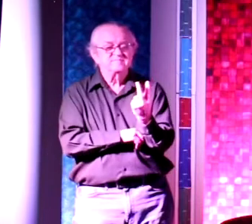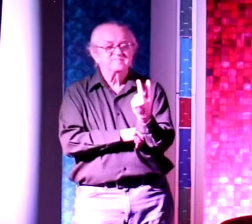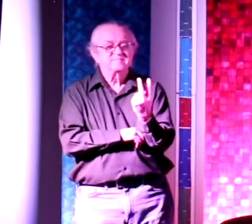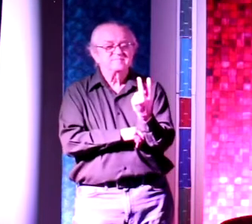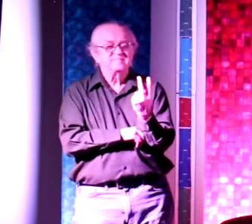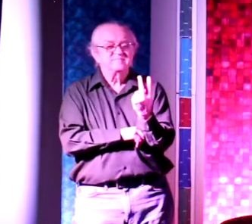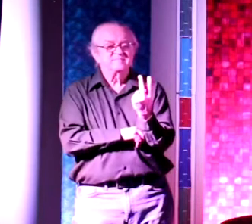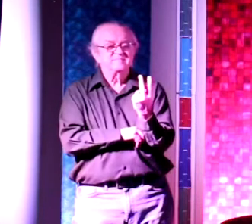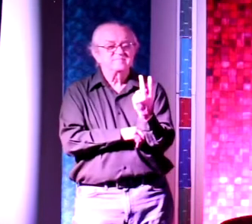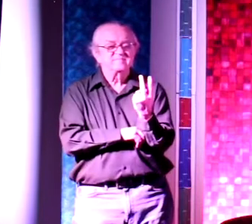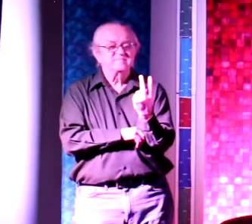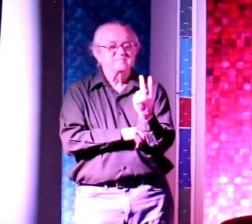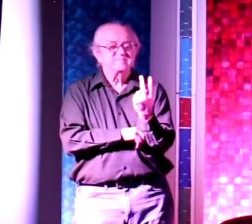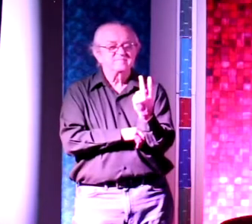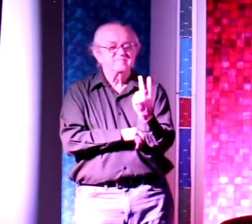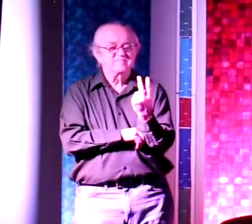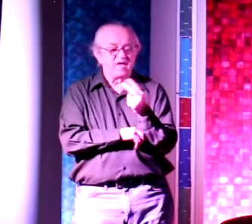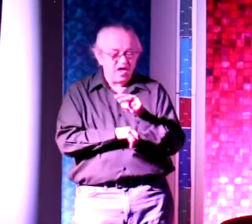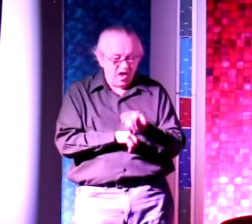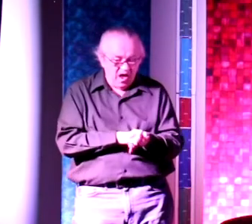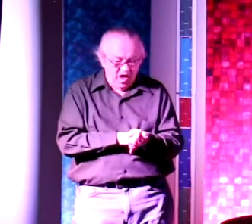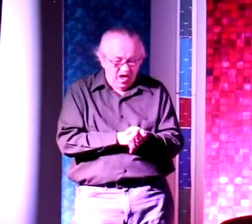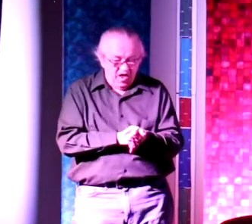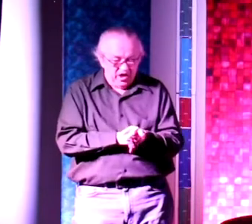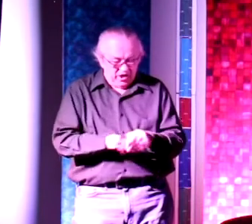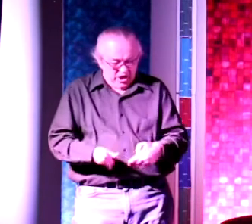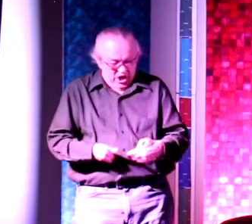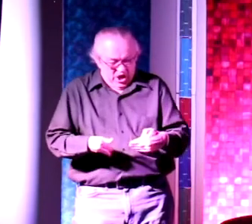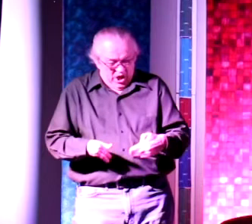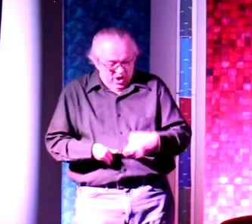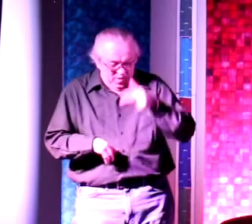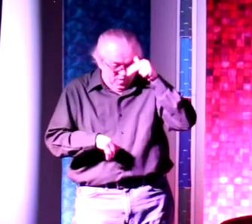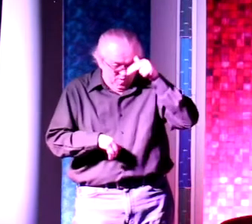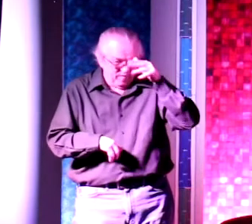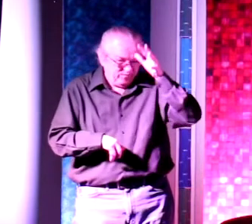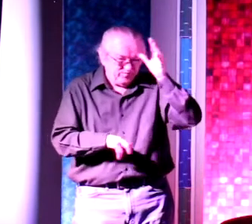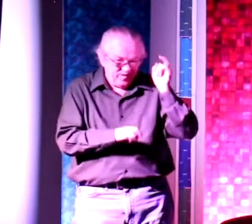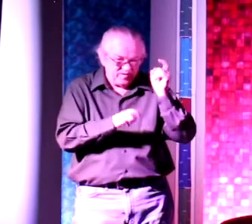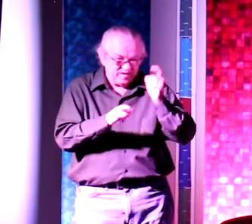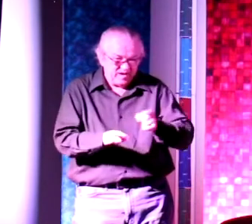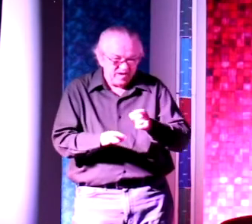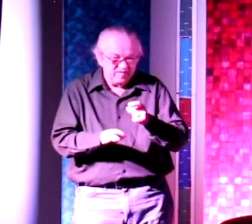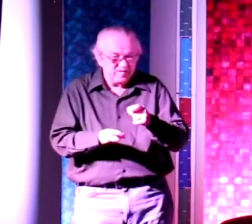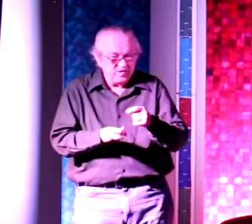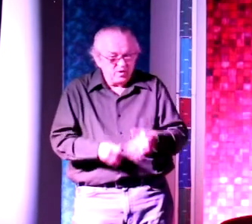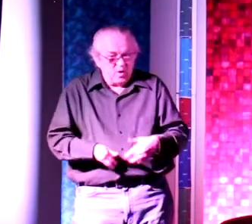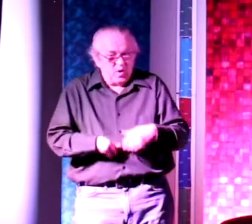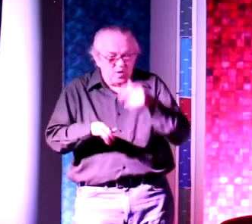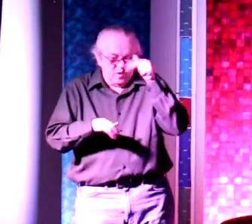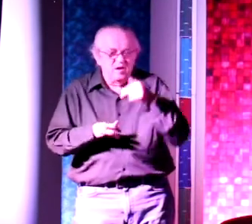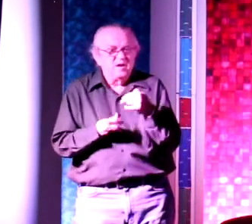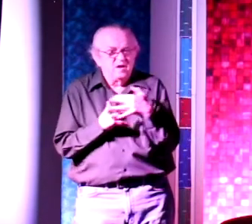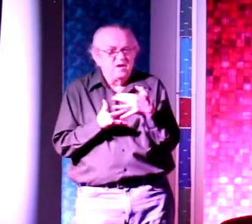Facing a colt his father had given him. The colt filled with fear. His dad